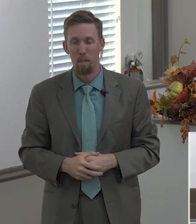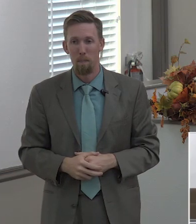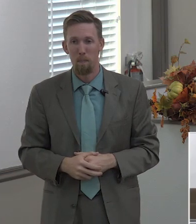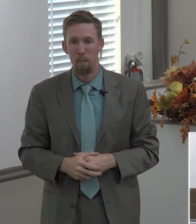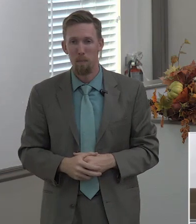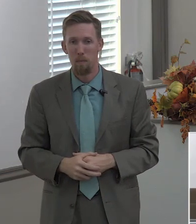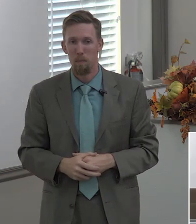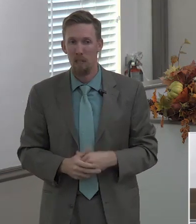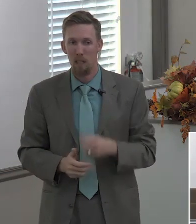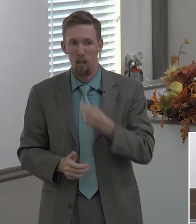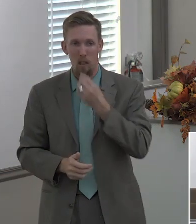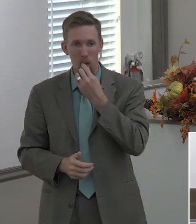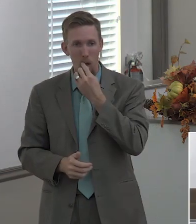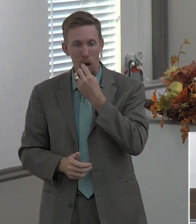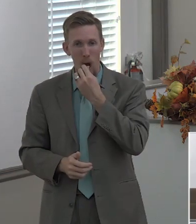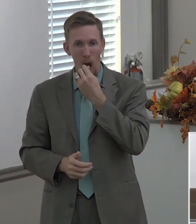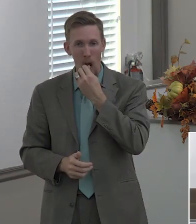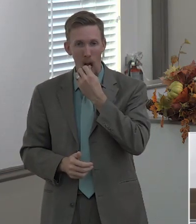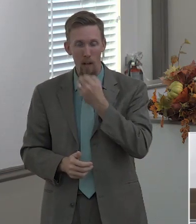we're gonna get one going